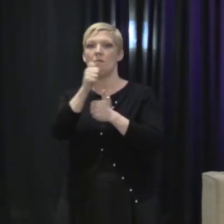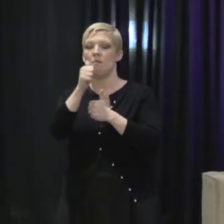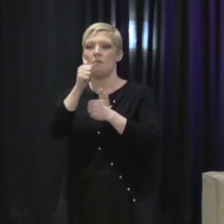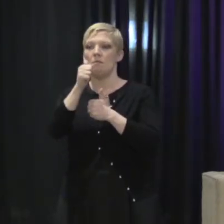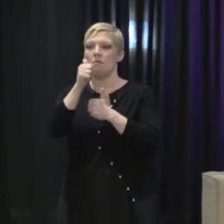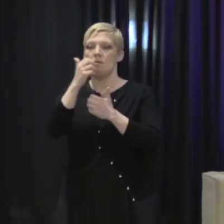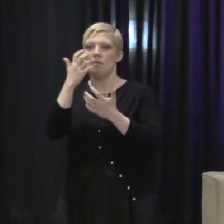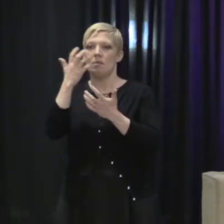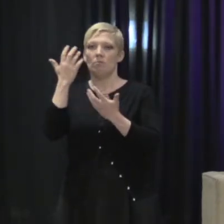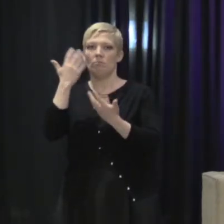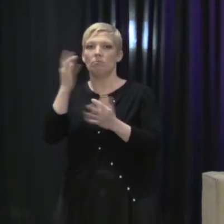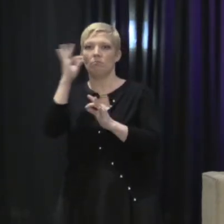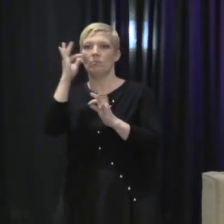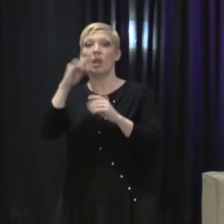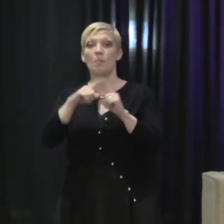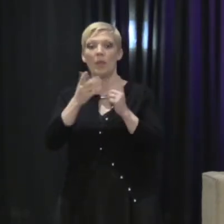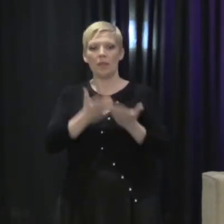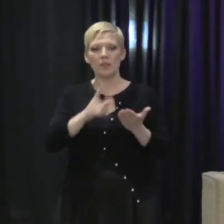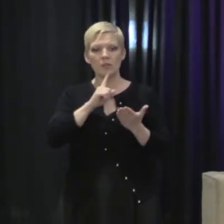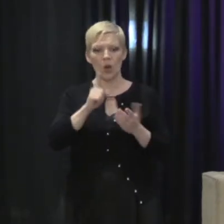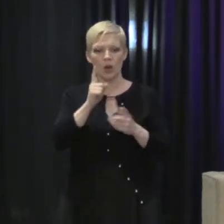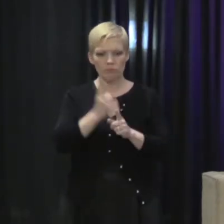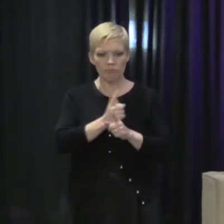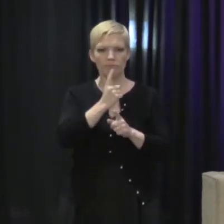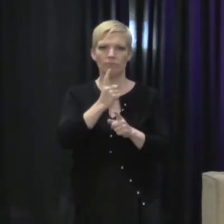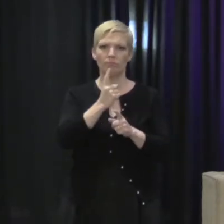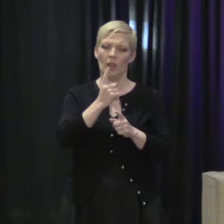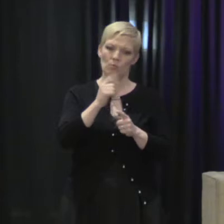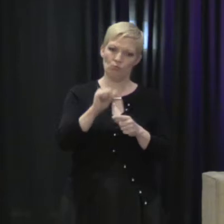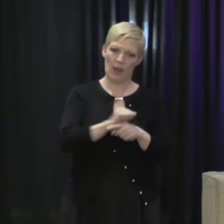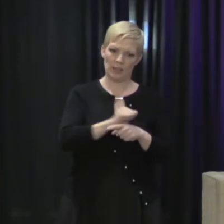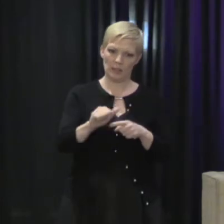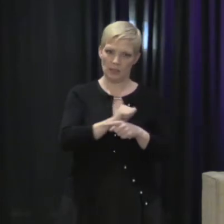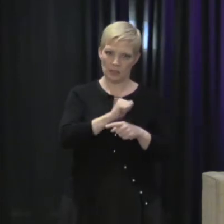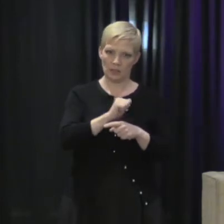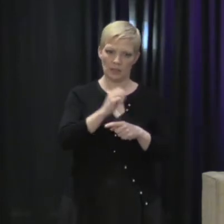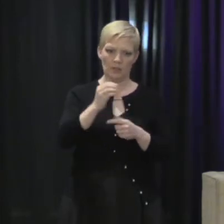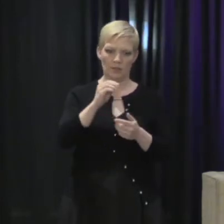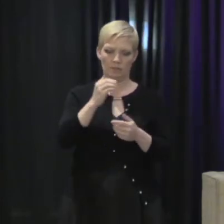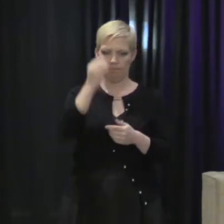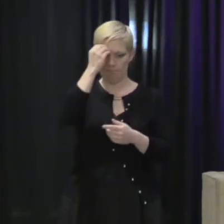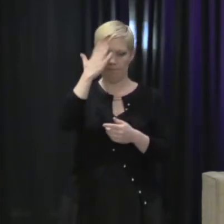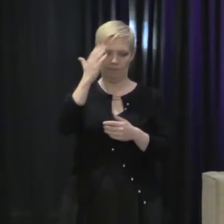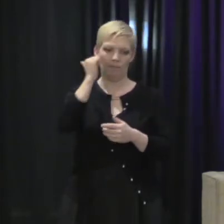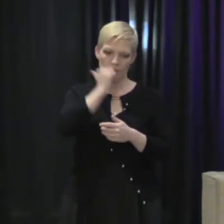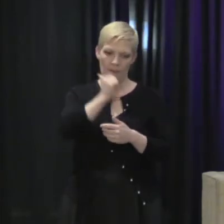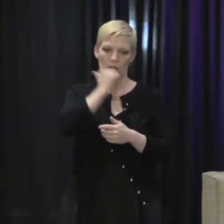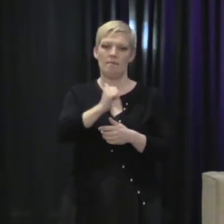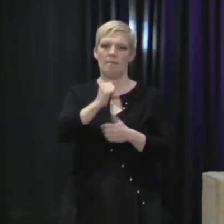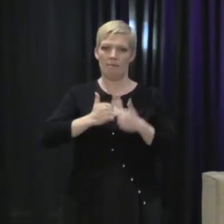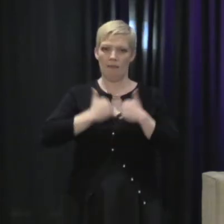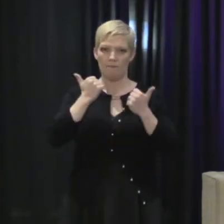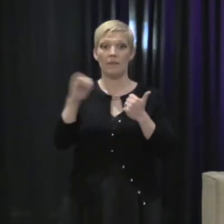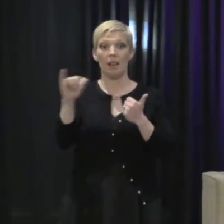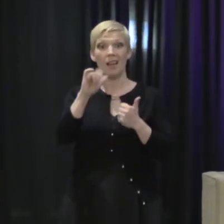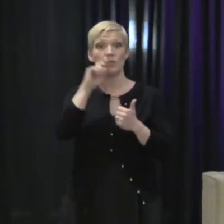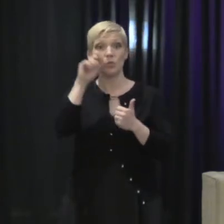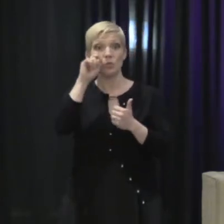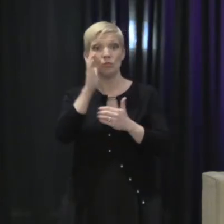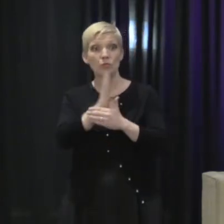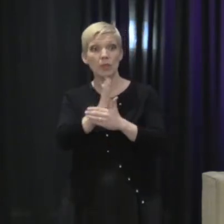it's not true for things that are pervasive practices. Things that are so ingrained in our everyday life. Things like sexual harassment,